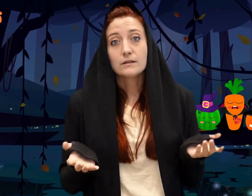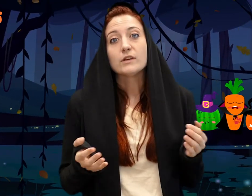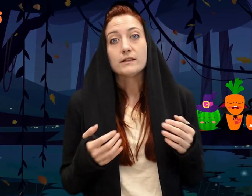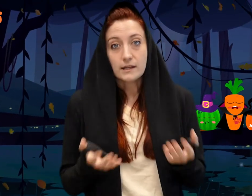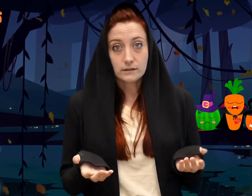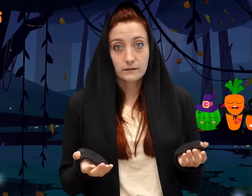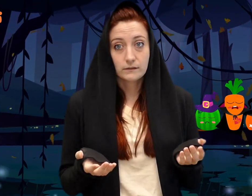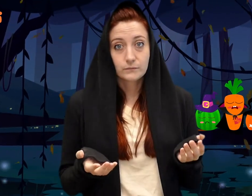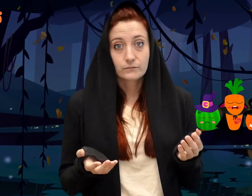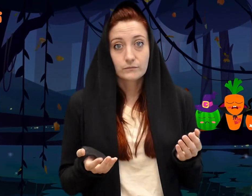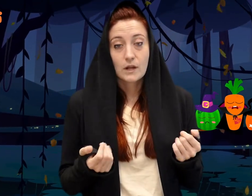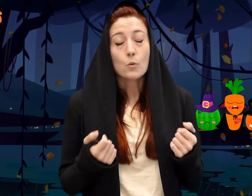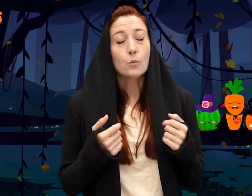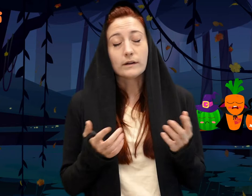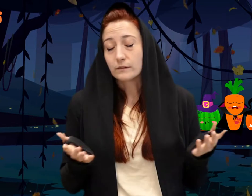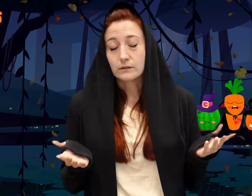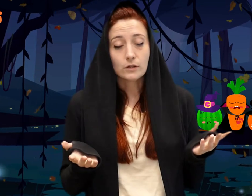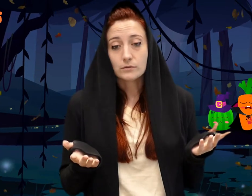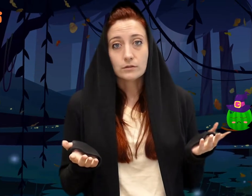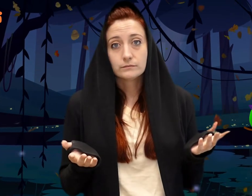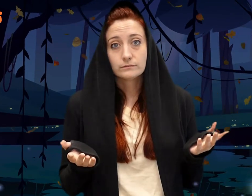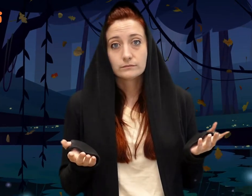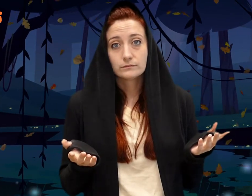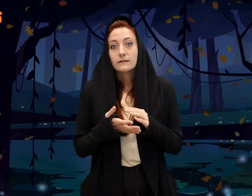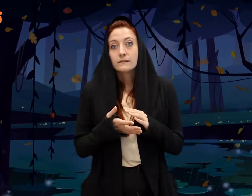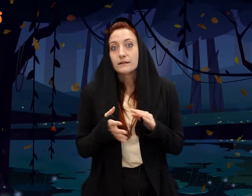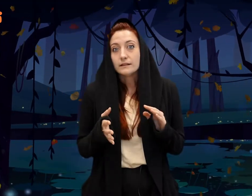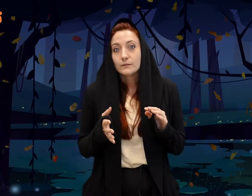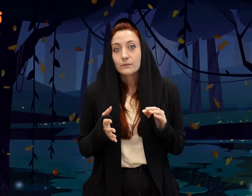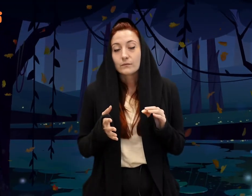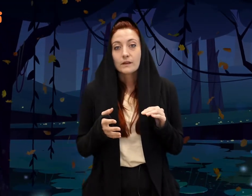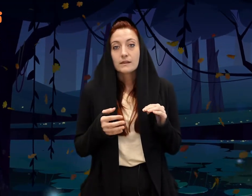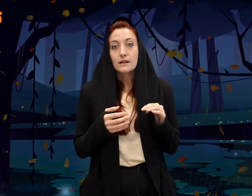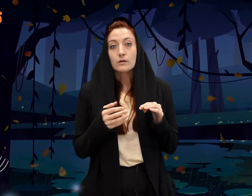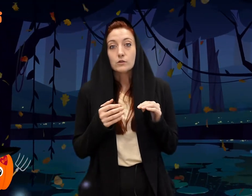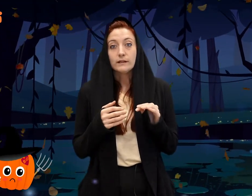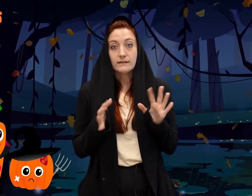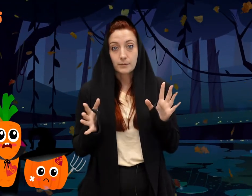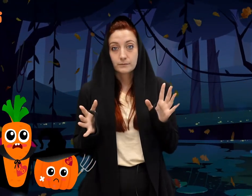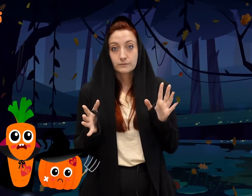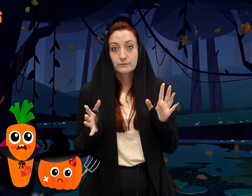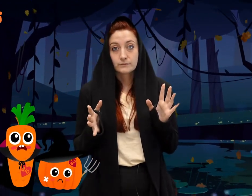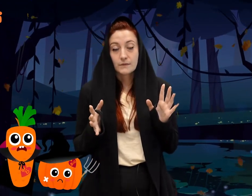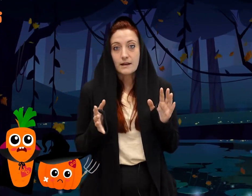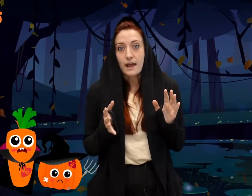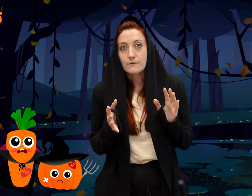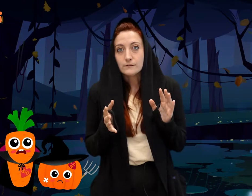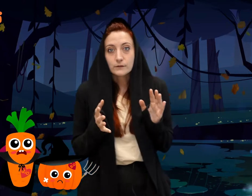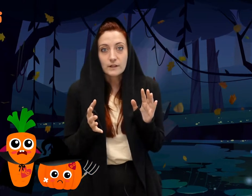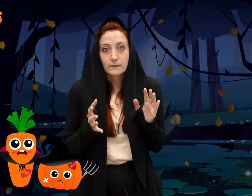and candyless. What else could go wrong? Suddenly, they heard a twig snap and heavy footsteps